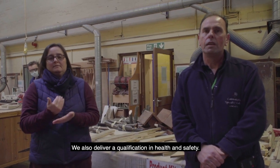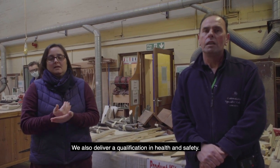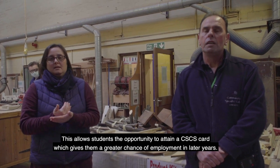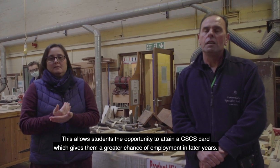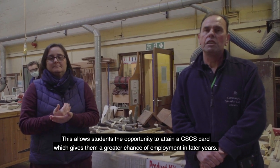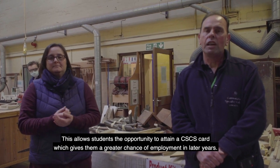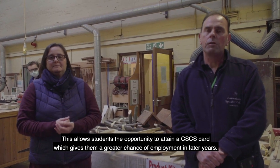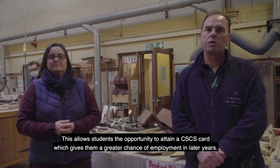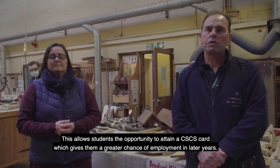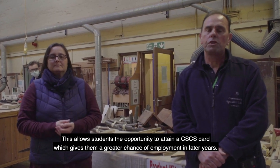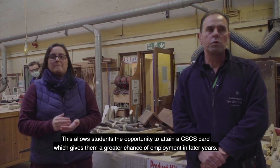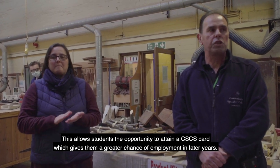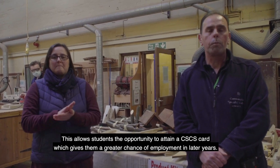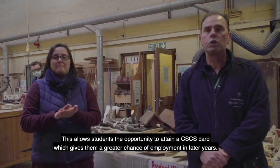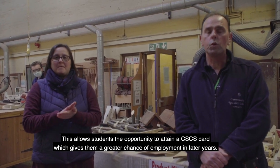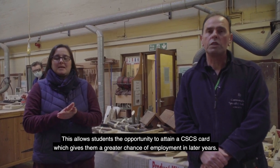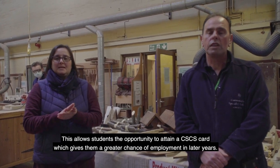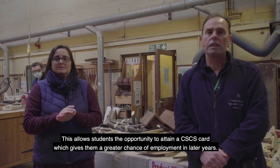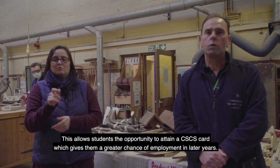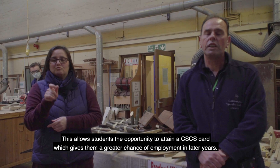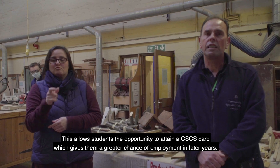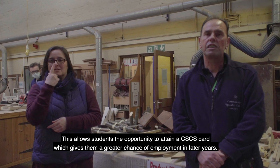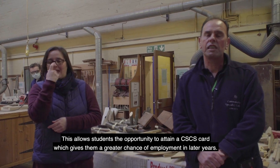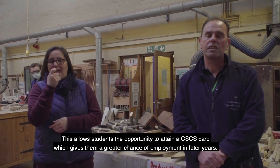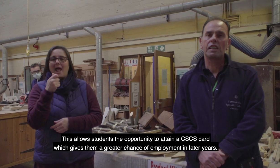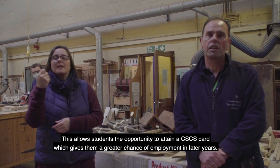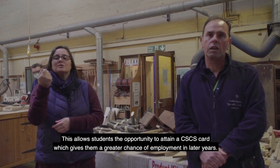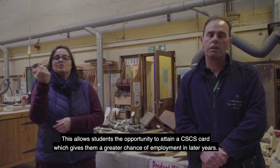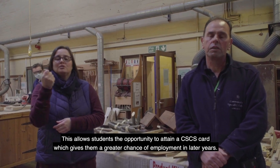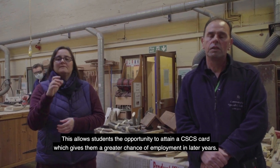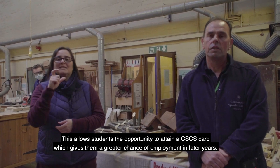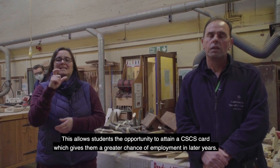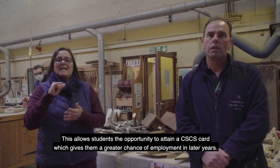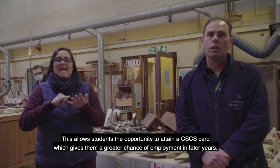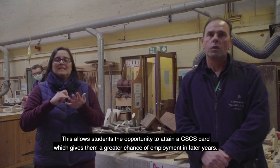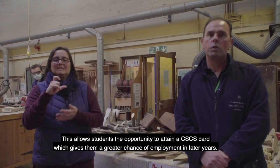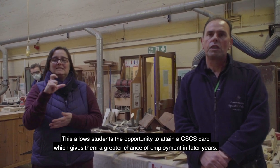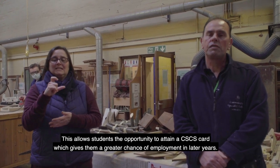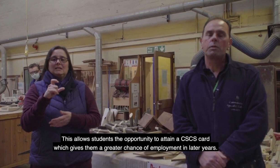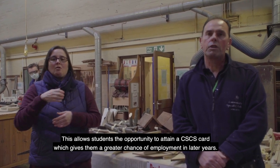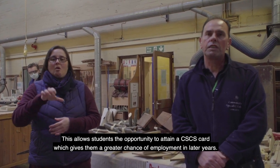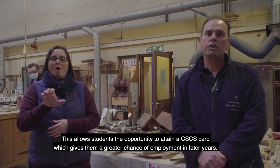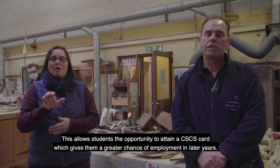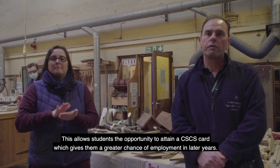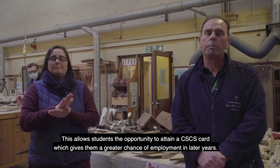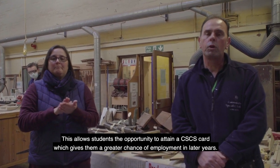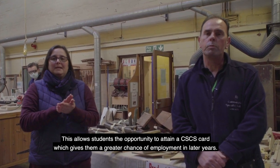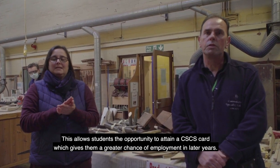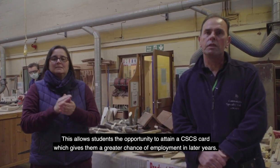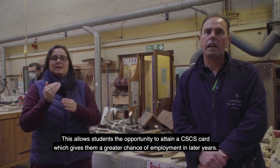This allows students the opportunity to attain a CSCS card which gives them a greater chance of employment in